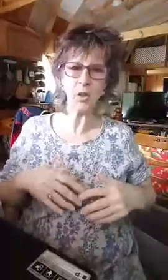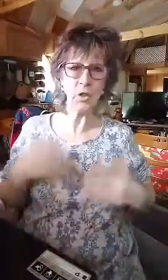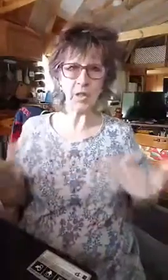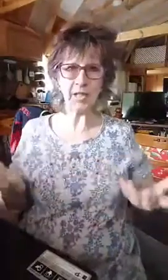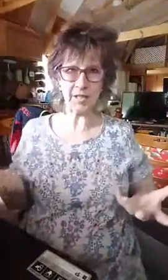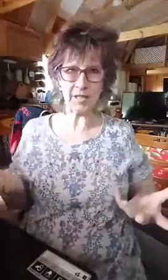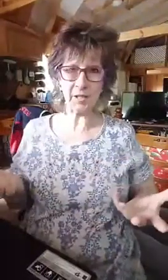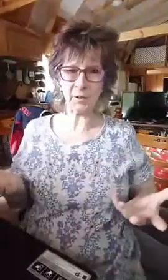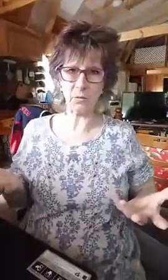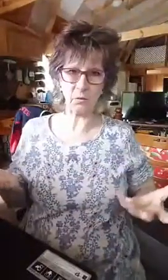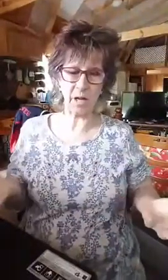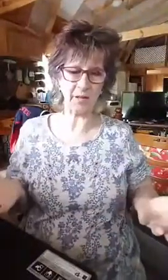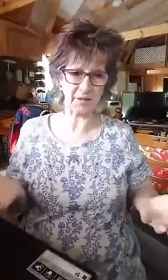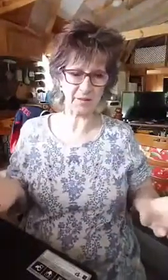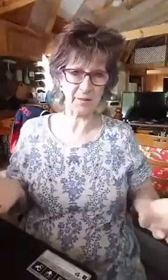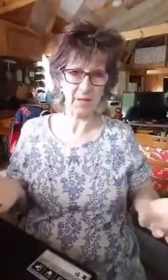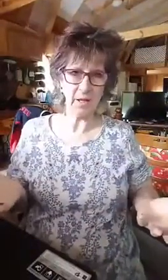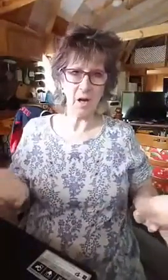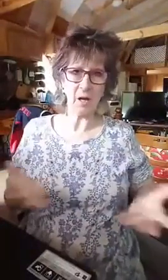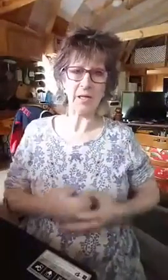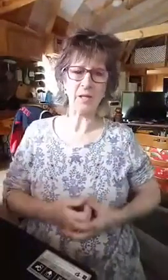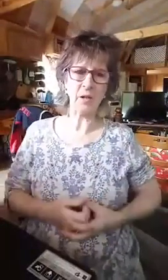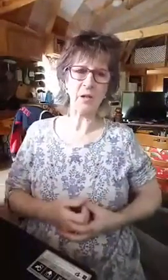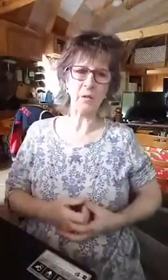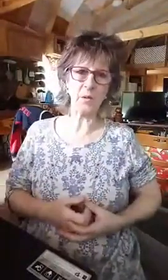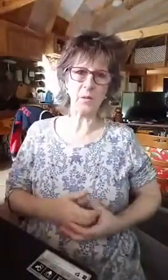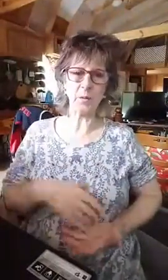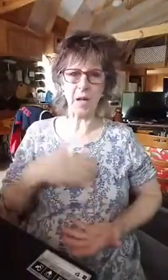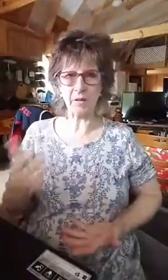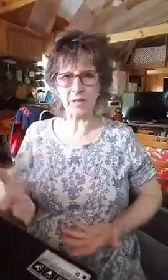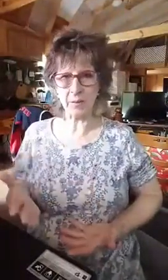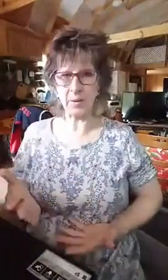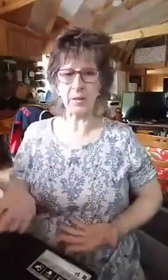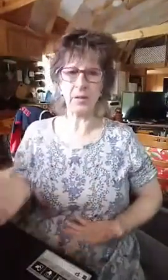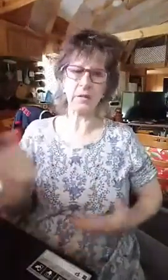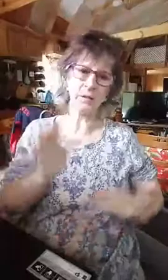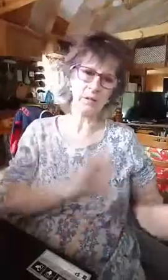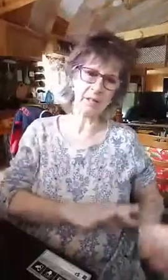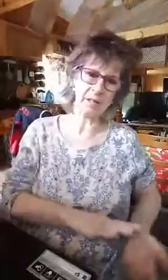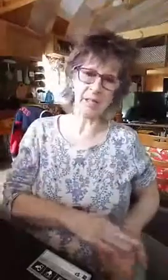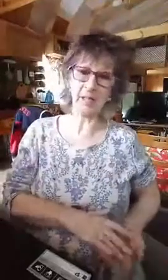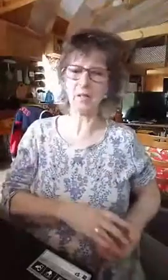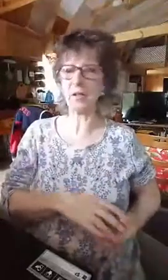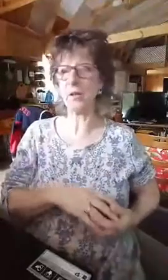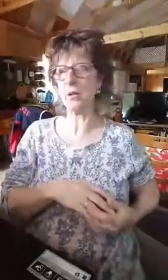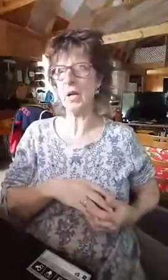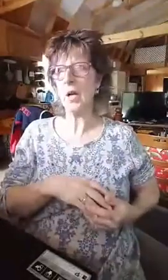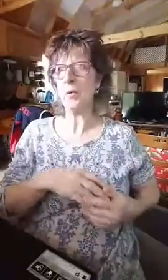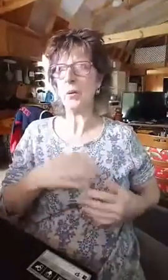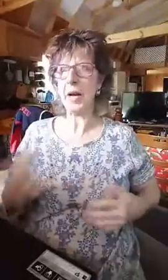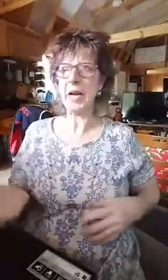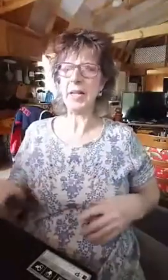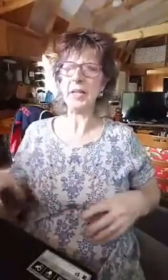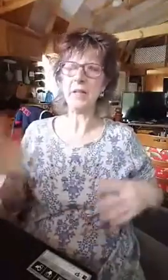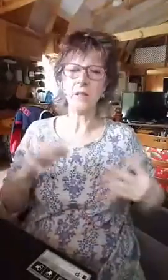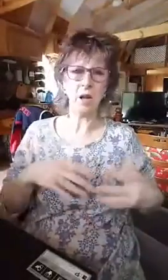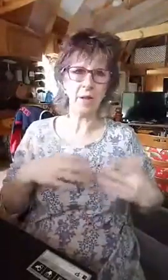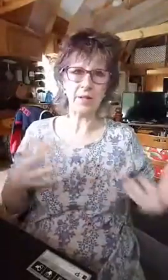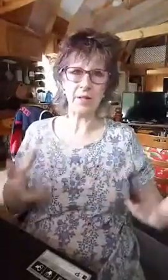your kid is into drugs. Okay. So you, you bound the spirit, you loosen things, you prayed and you did all this stuff,